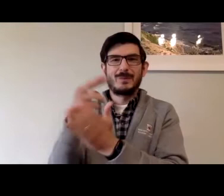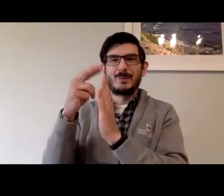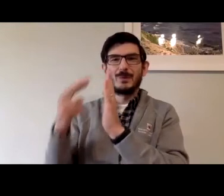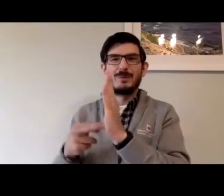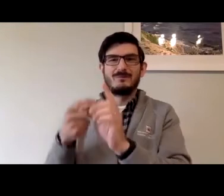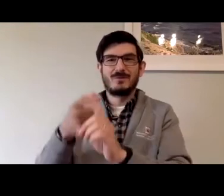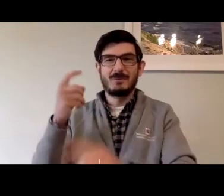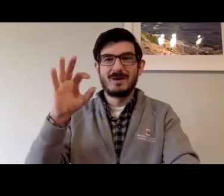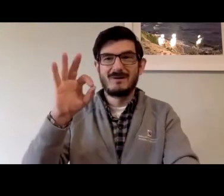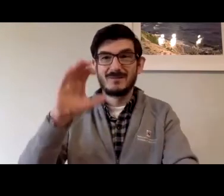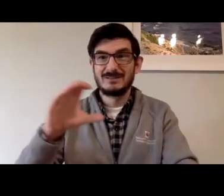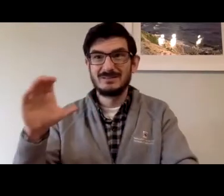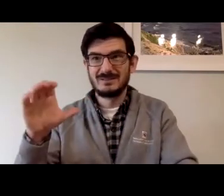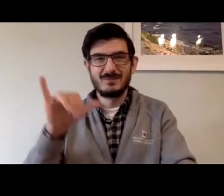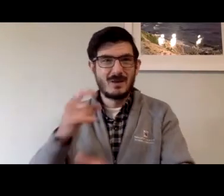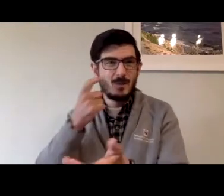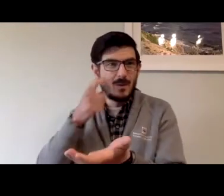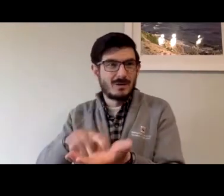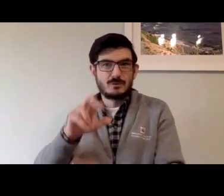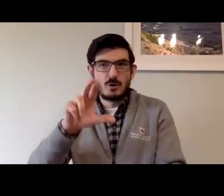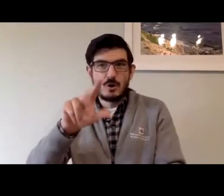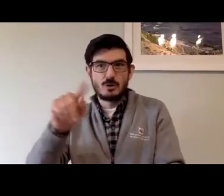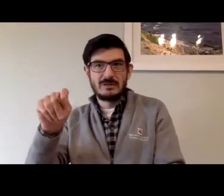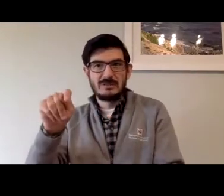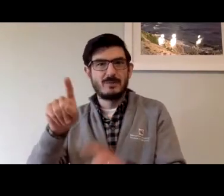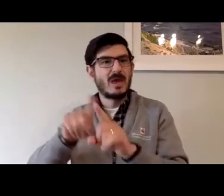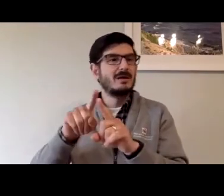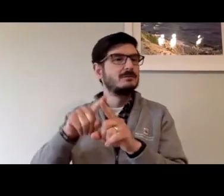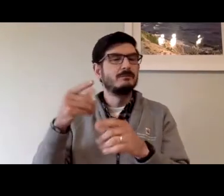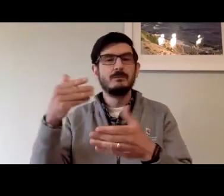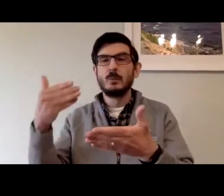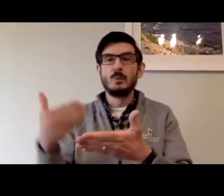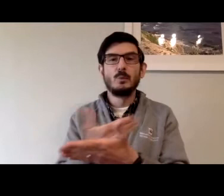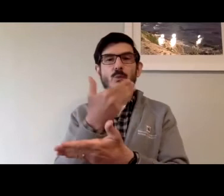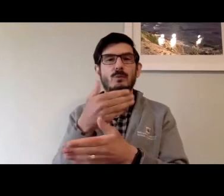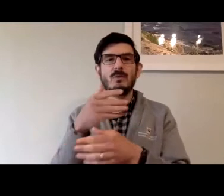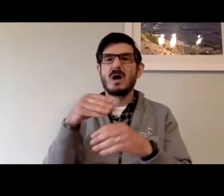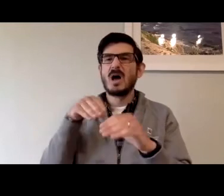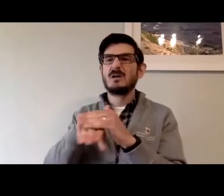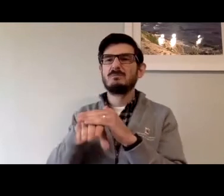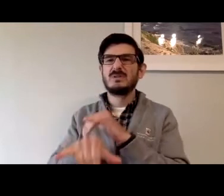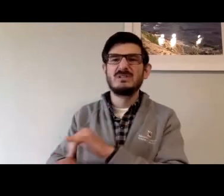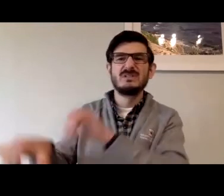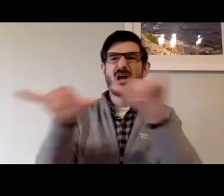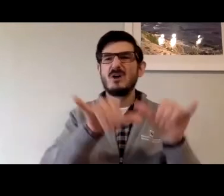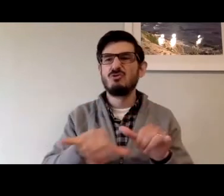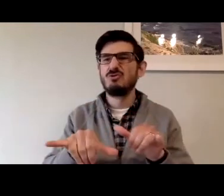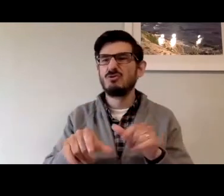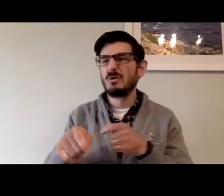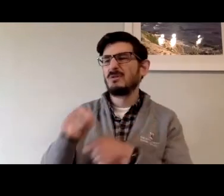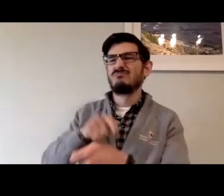So as the new rules from the FCC went into place for RTT,